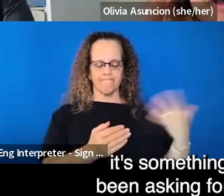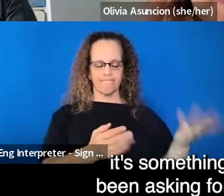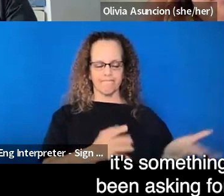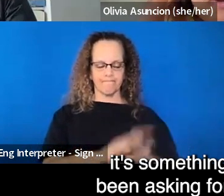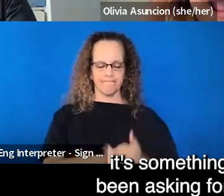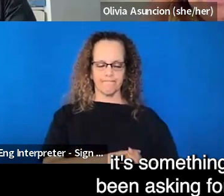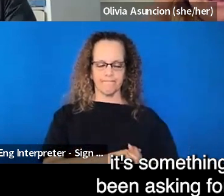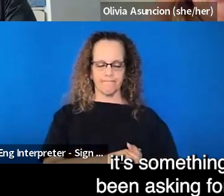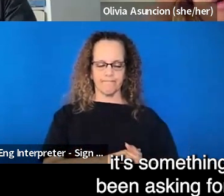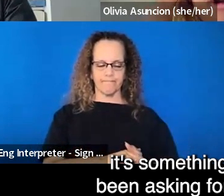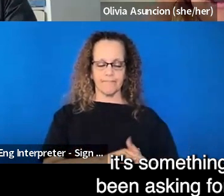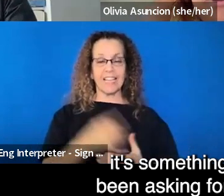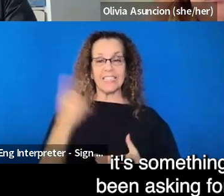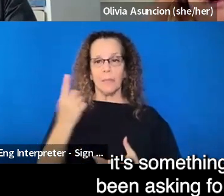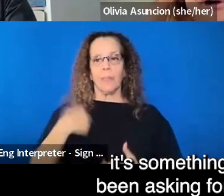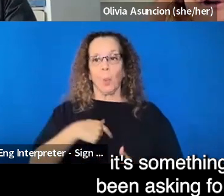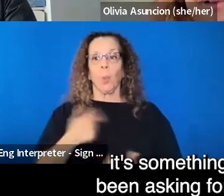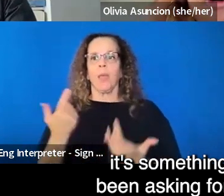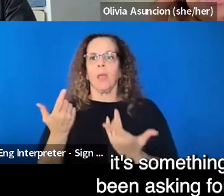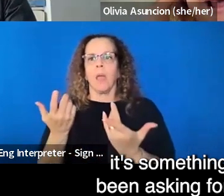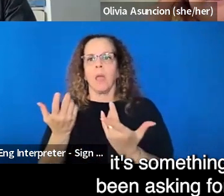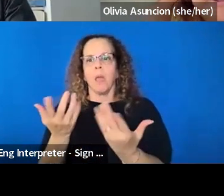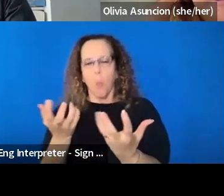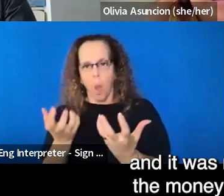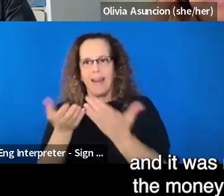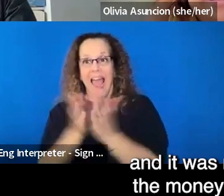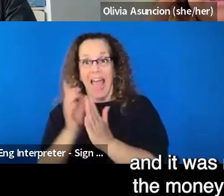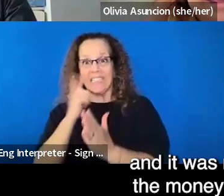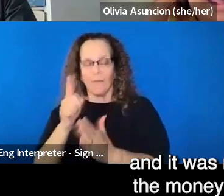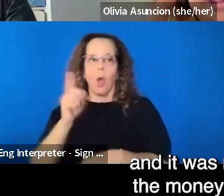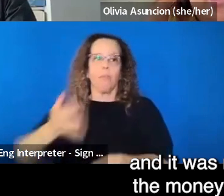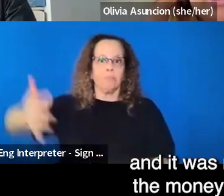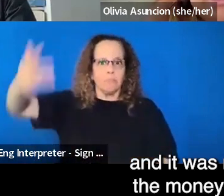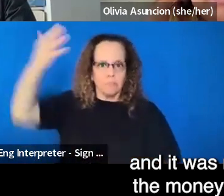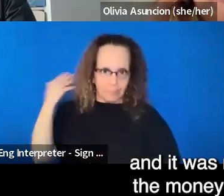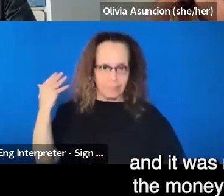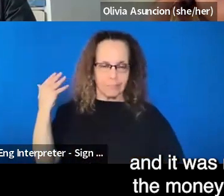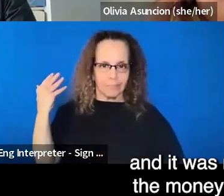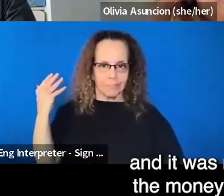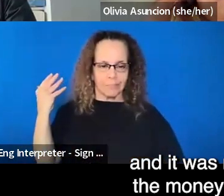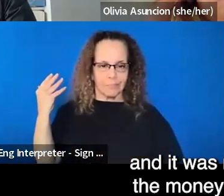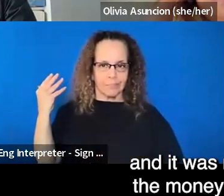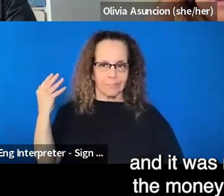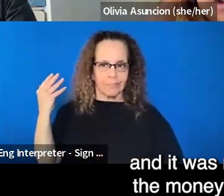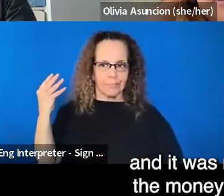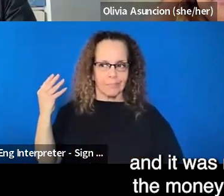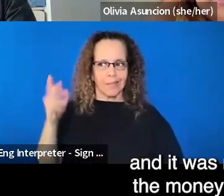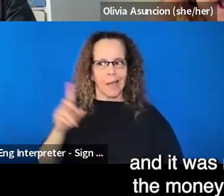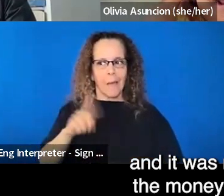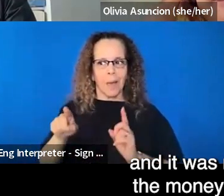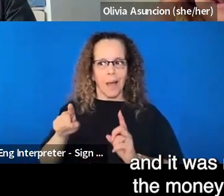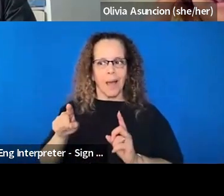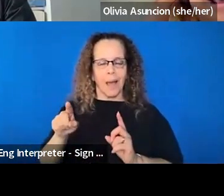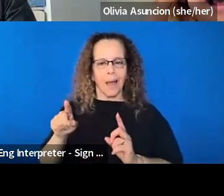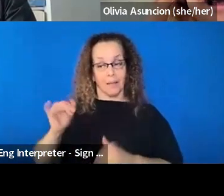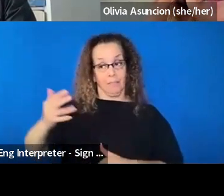we have been asking for, for a long time and it was never worth the money or the